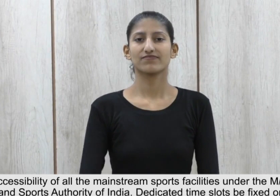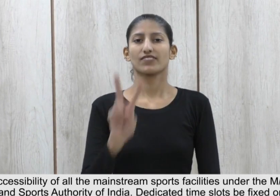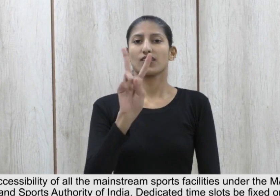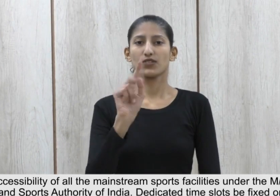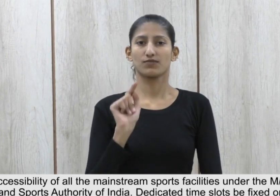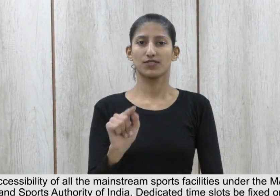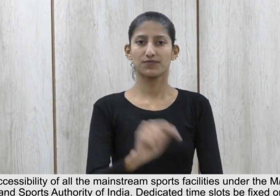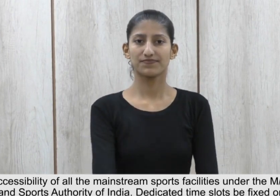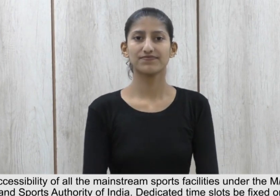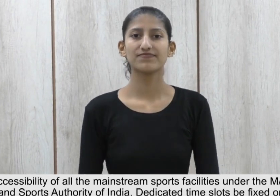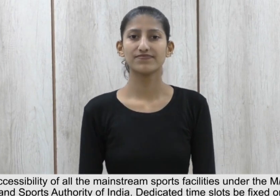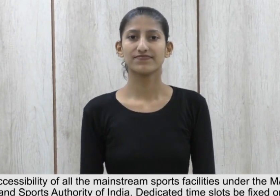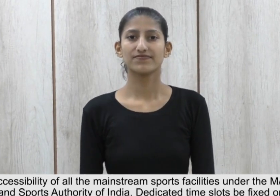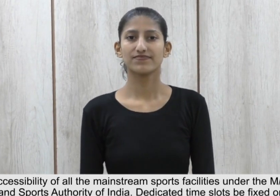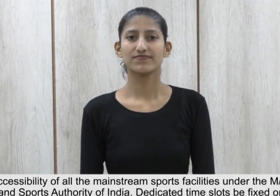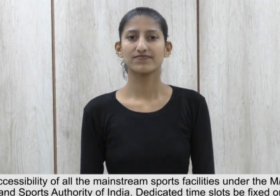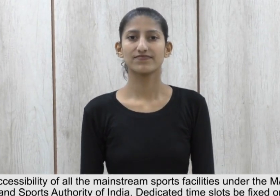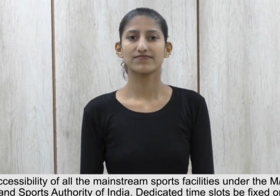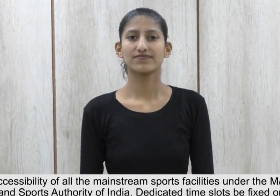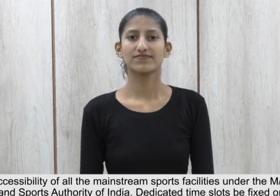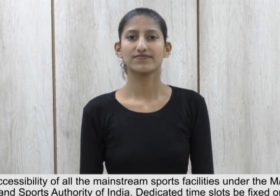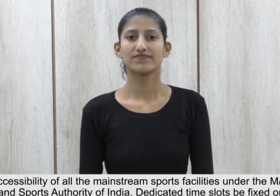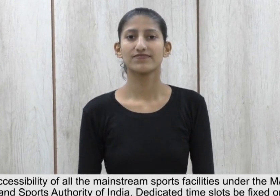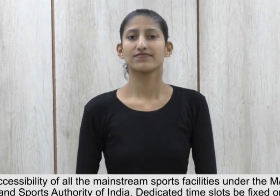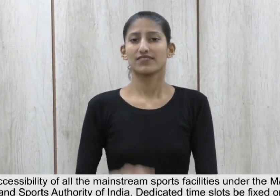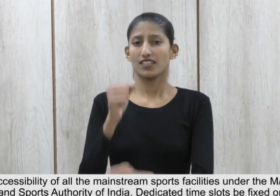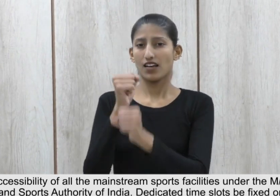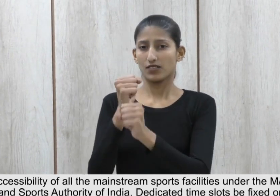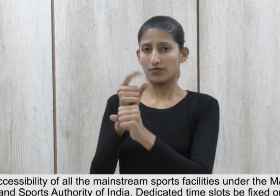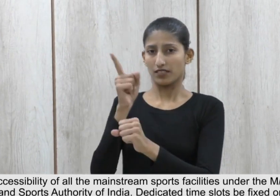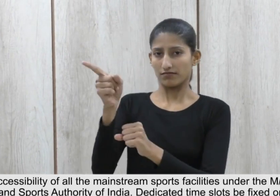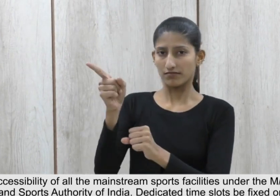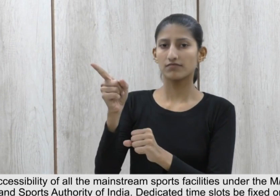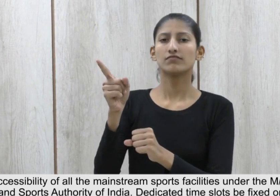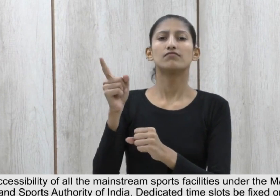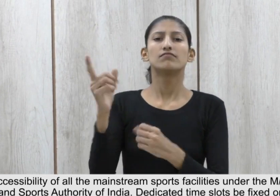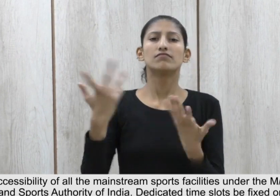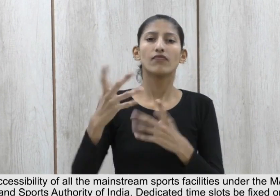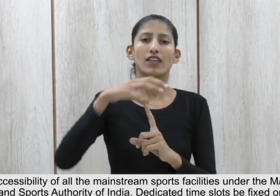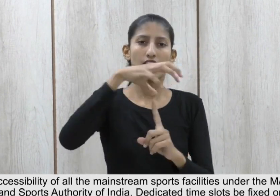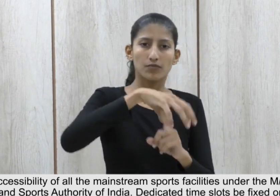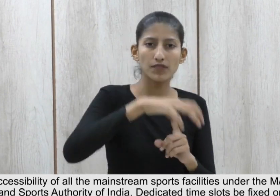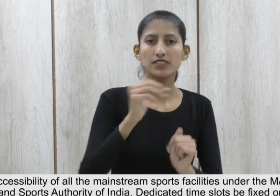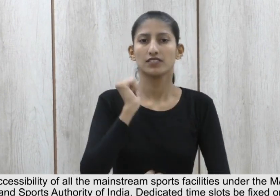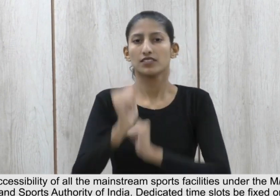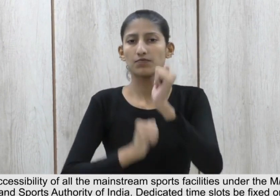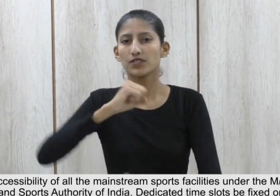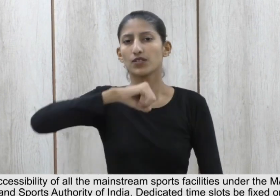One in each 10.1. Ensuring accessibility of all the